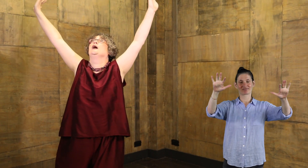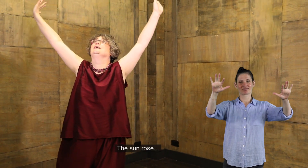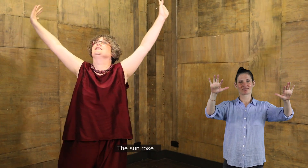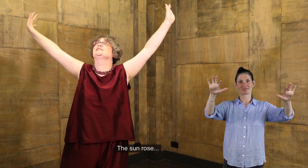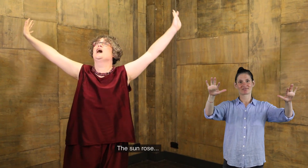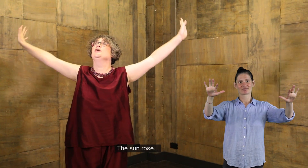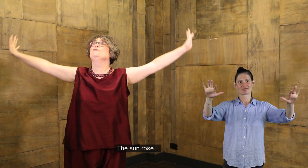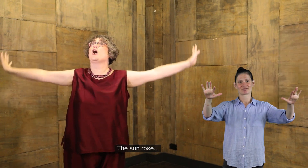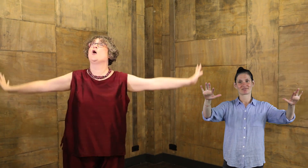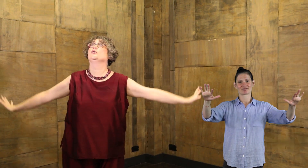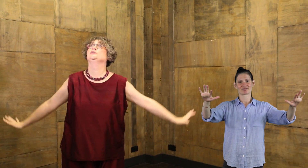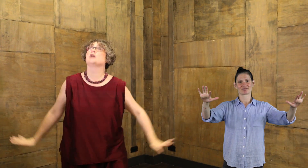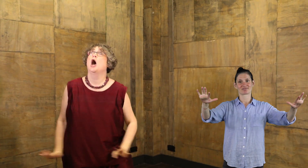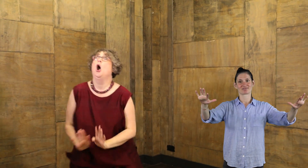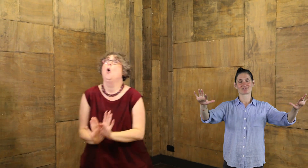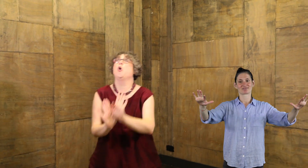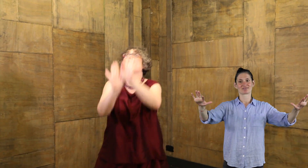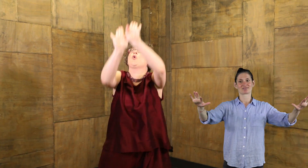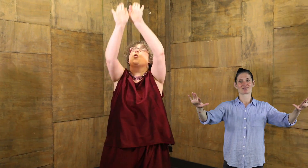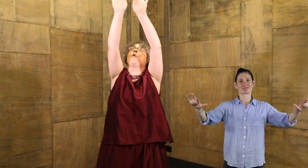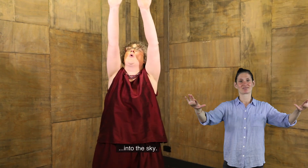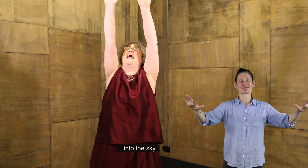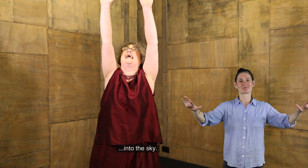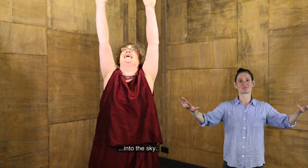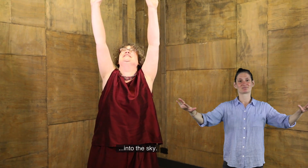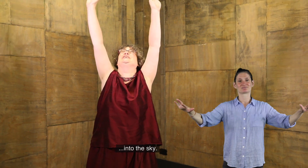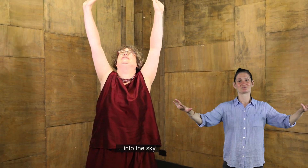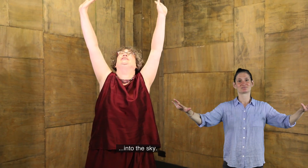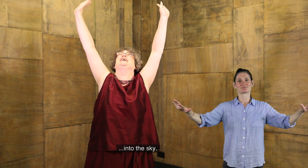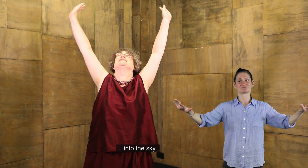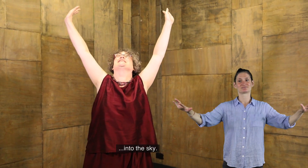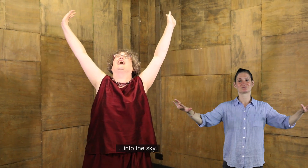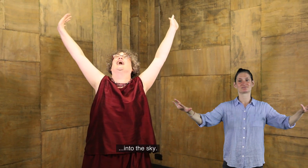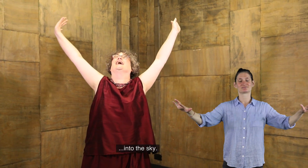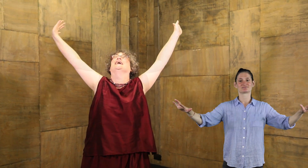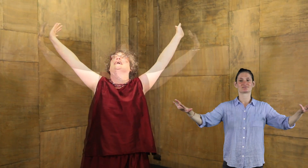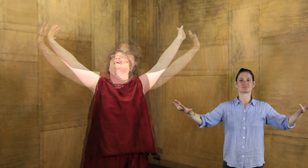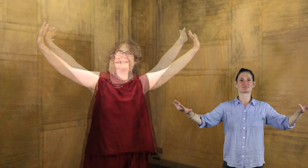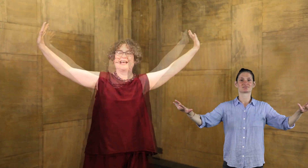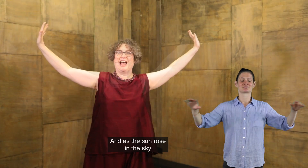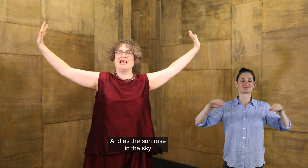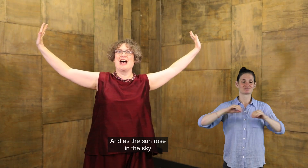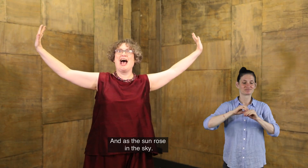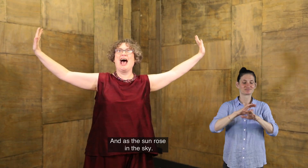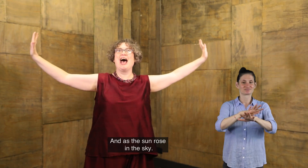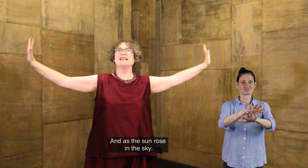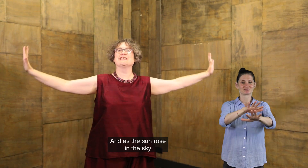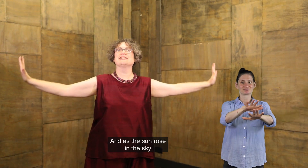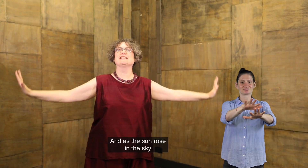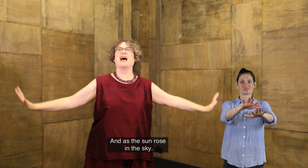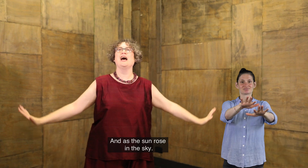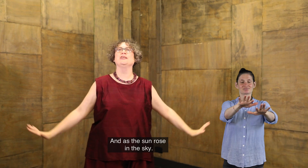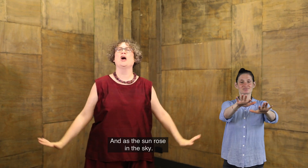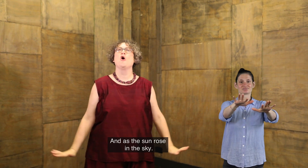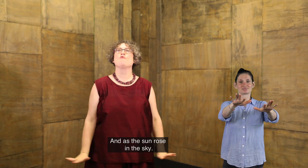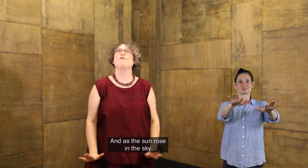The sun rose into the sky. And as